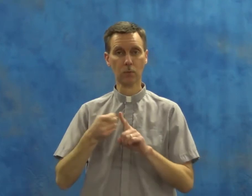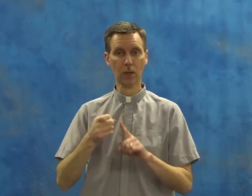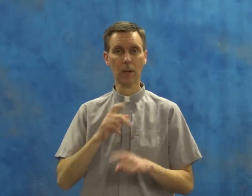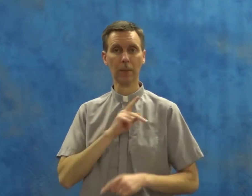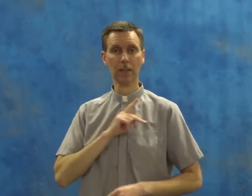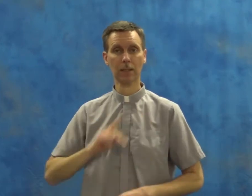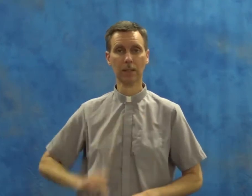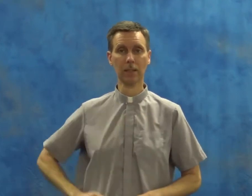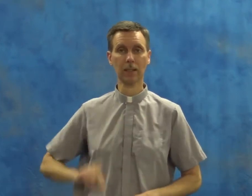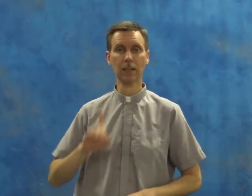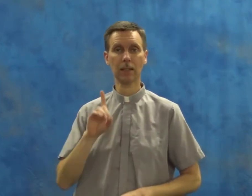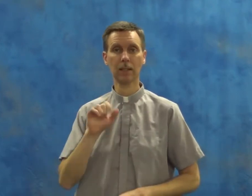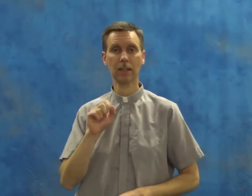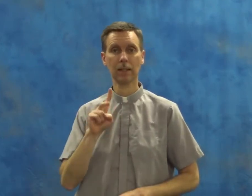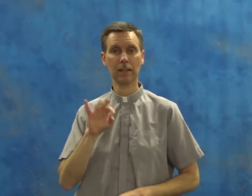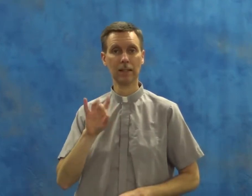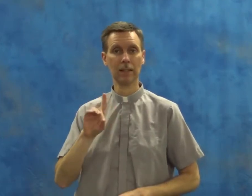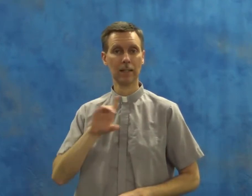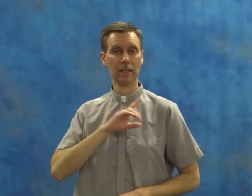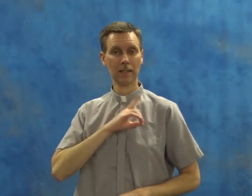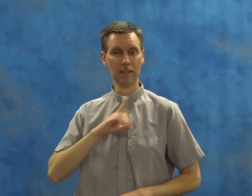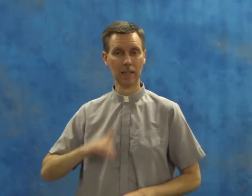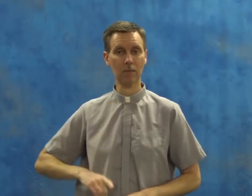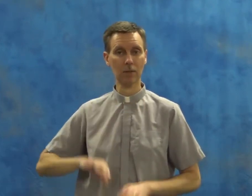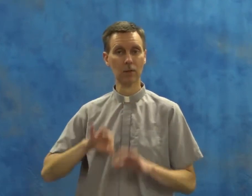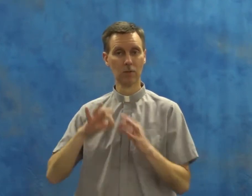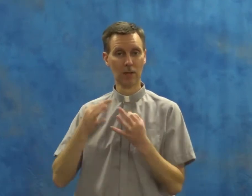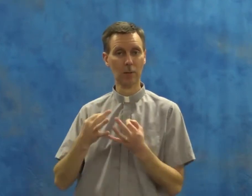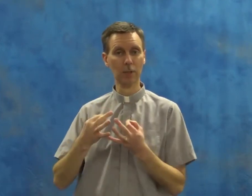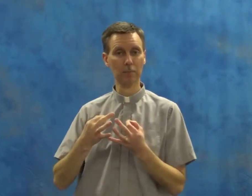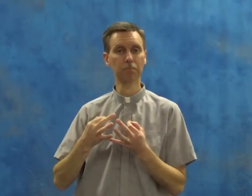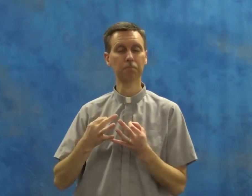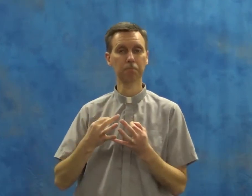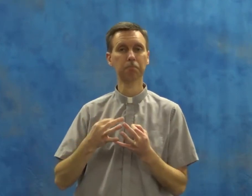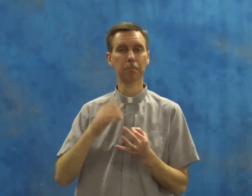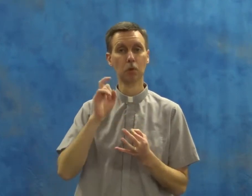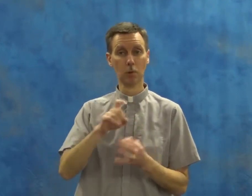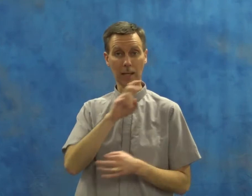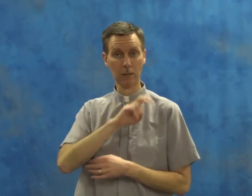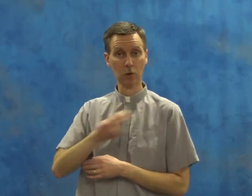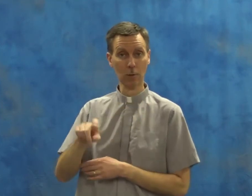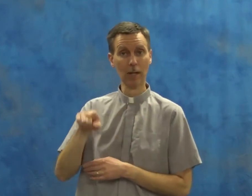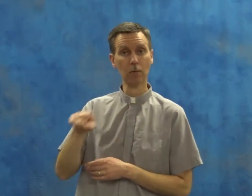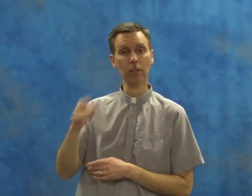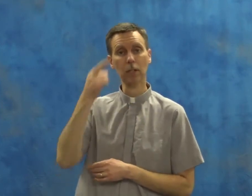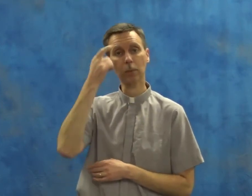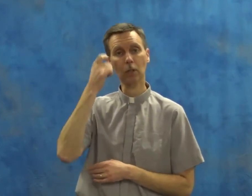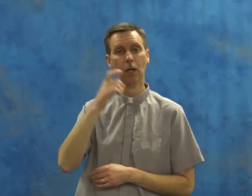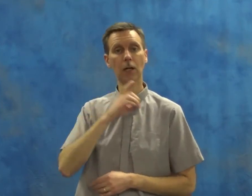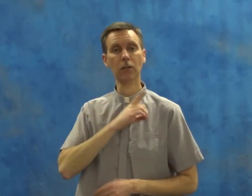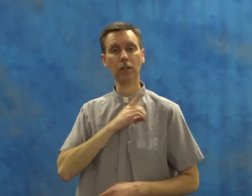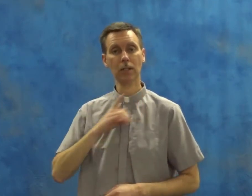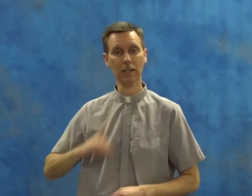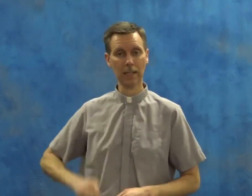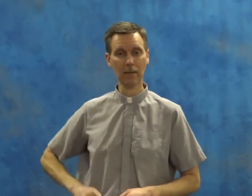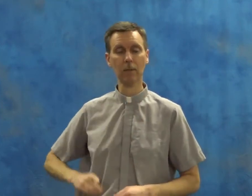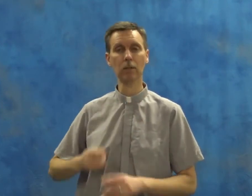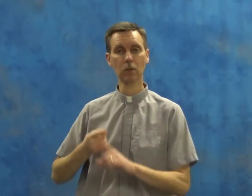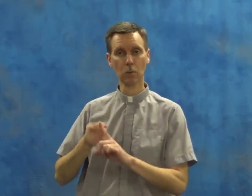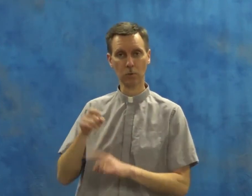from King David's family, so he had to travel there because David was